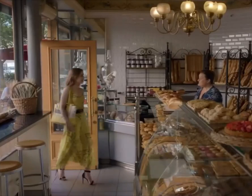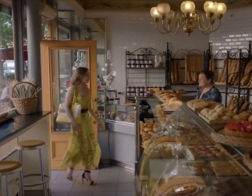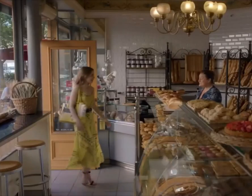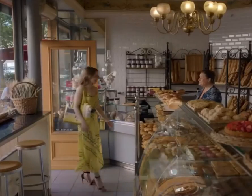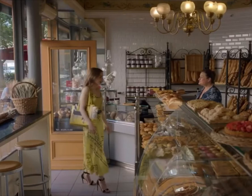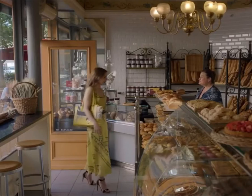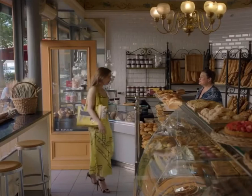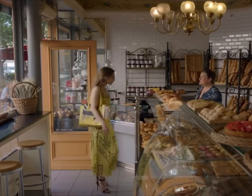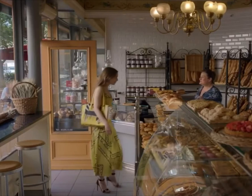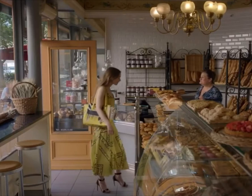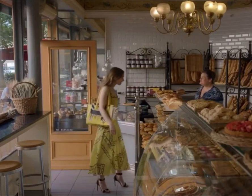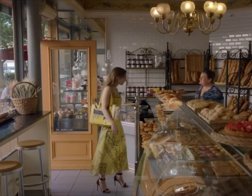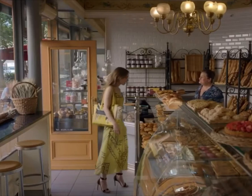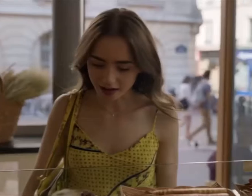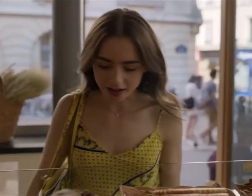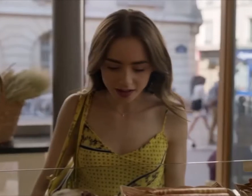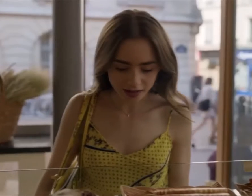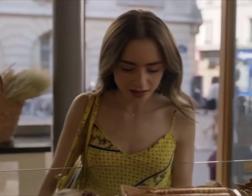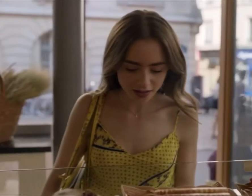mademoiselle bonjour